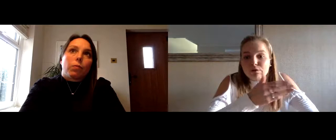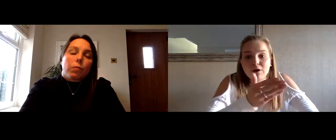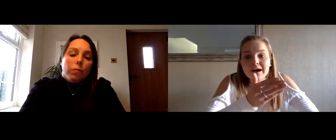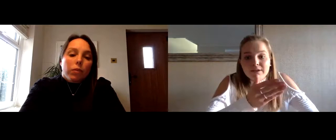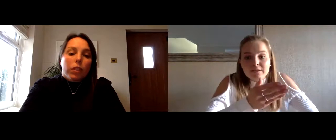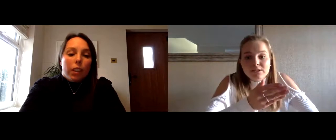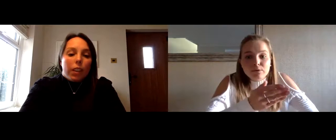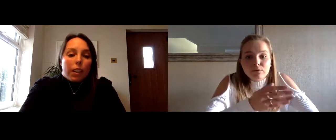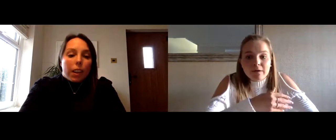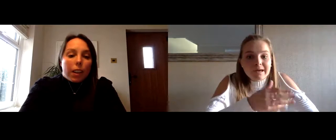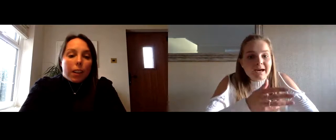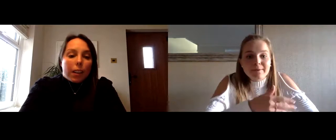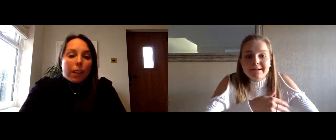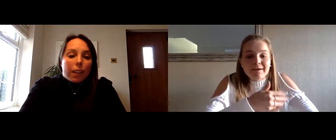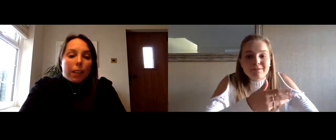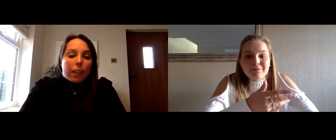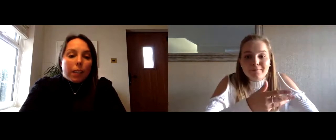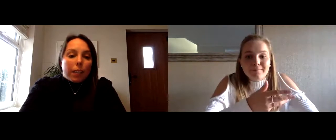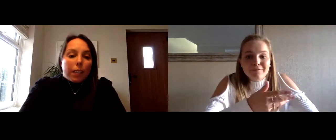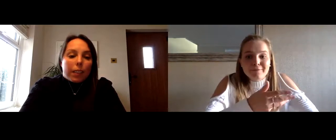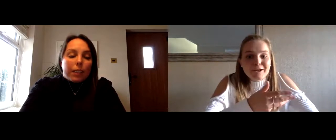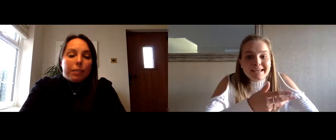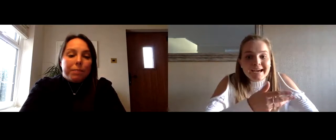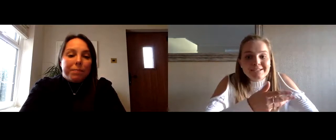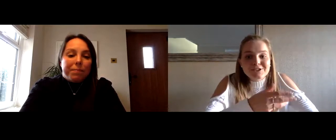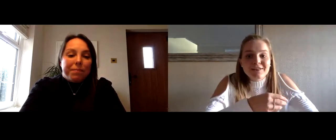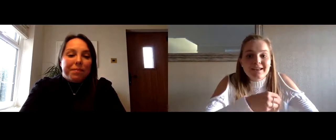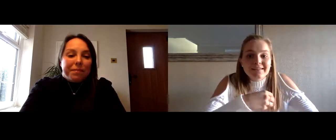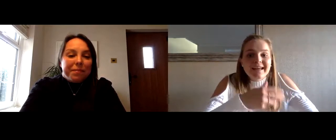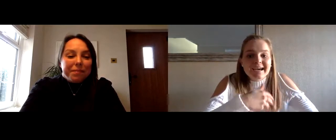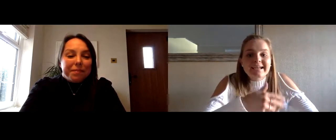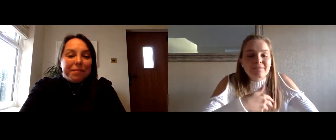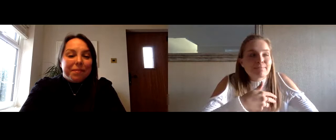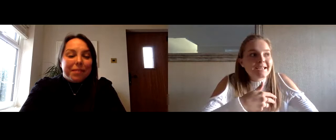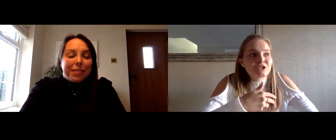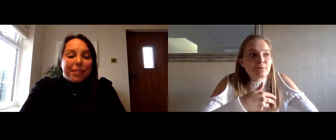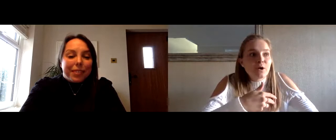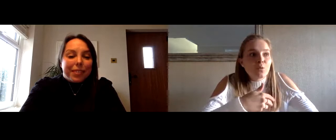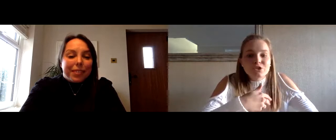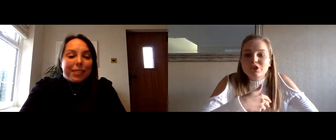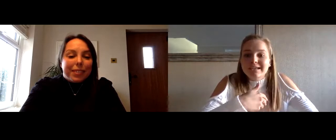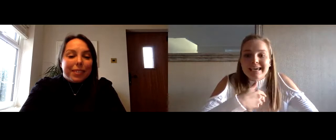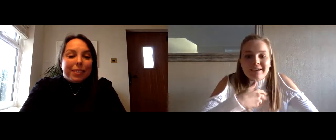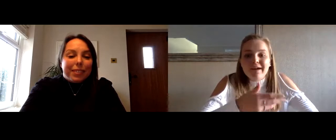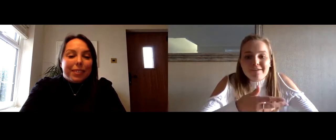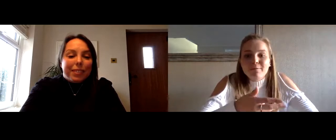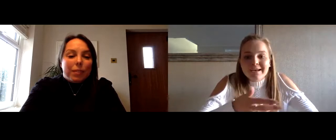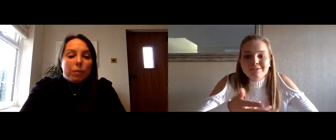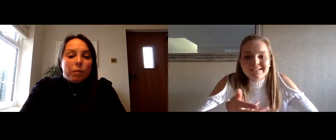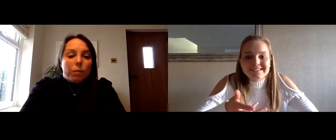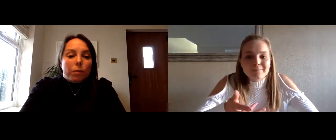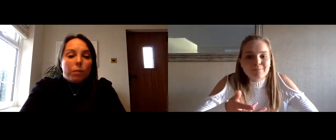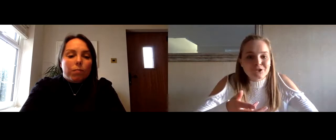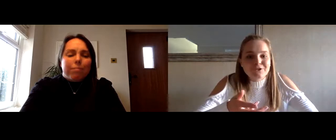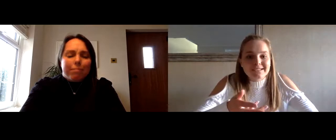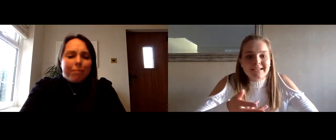must have thrived in the sport growing up and loved it from from an early age do you think that that kind of made you want to give everyone